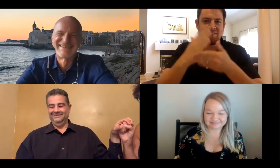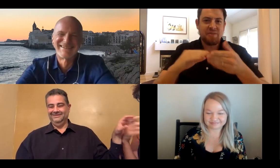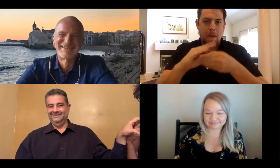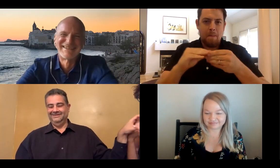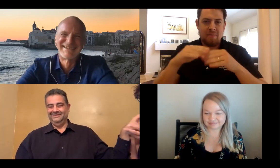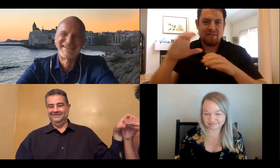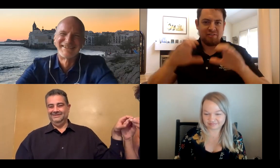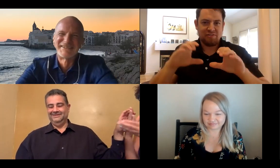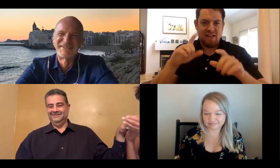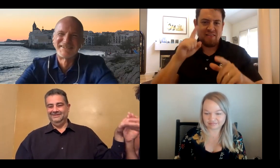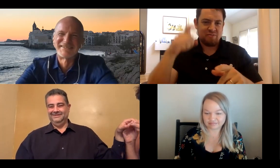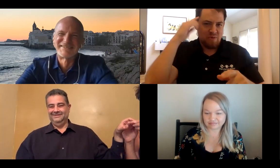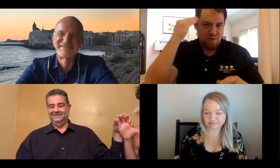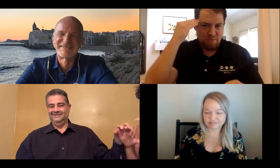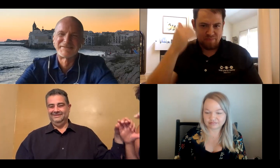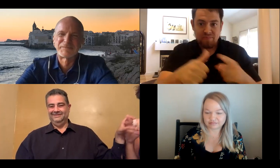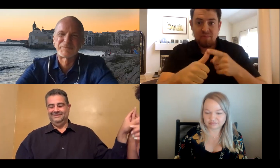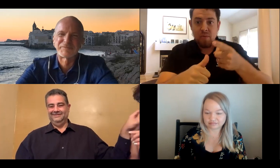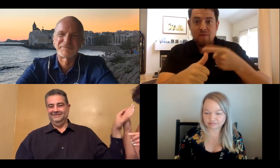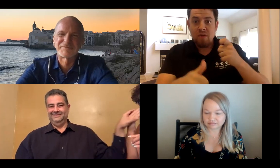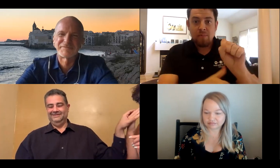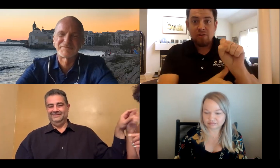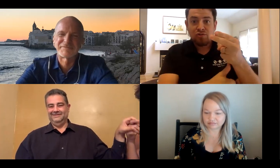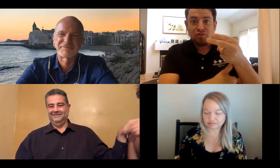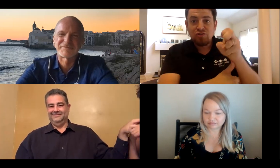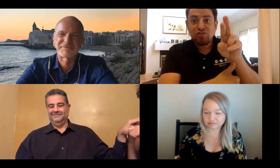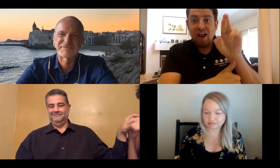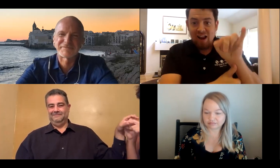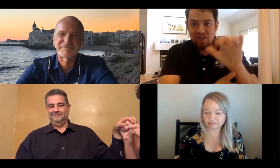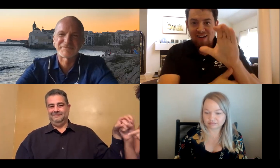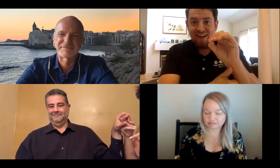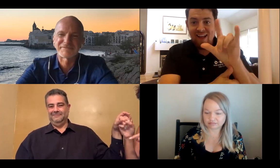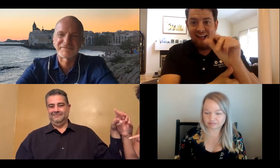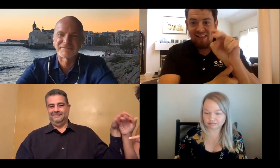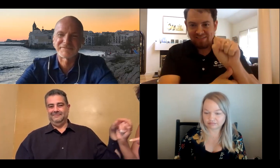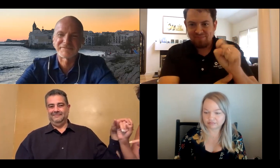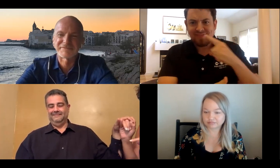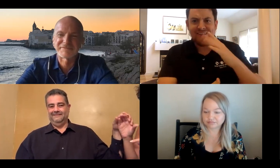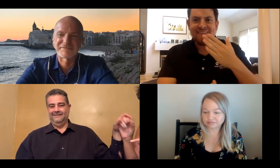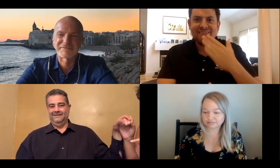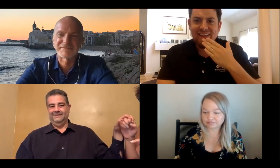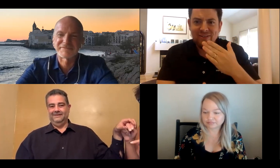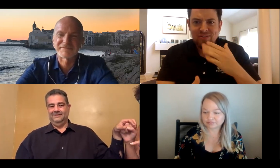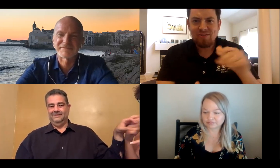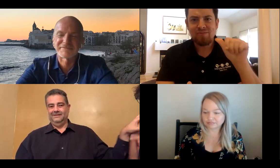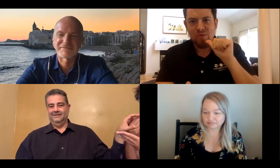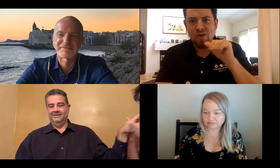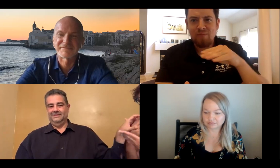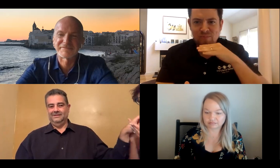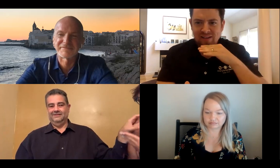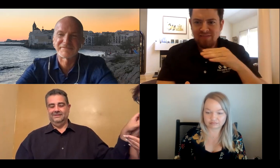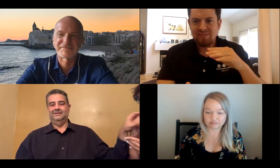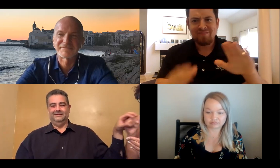For sure. This is Travis speaking. There are some comments in the chat. One from Sherry Collins